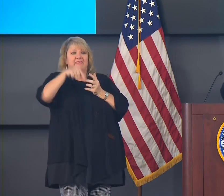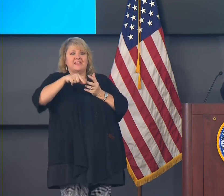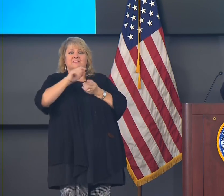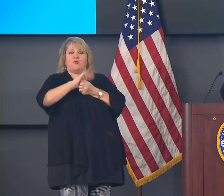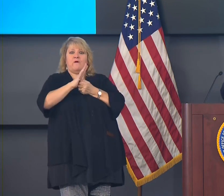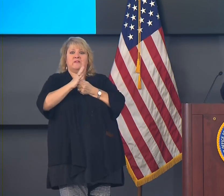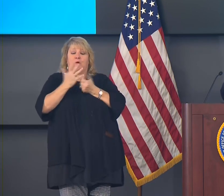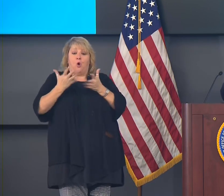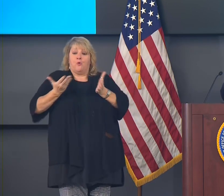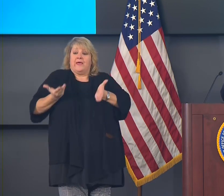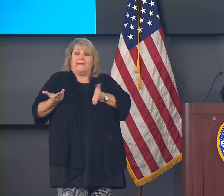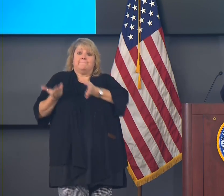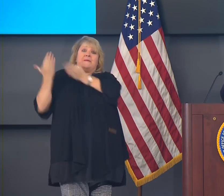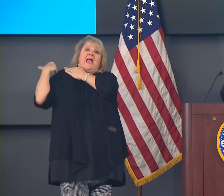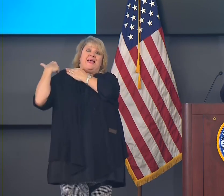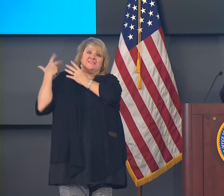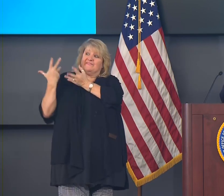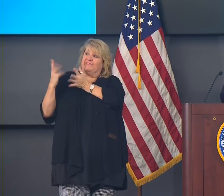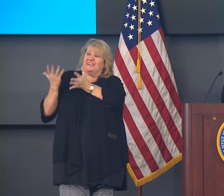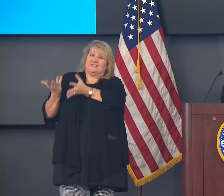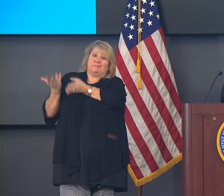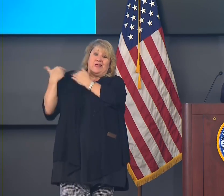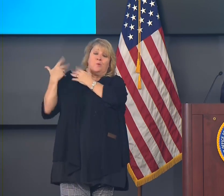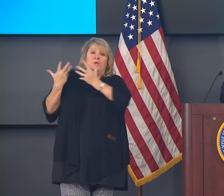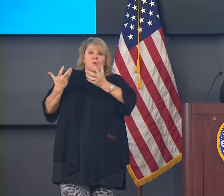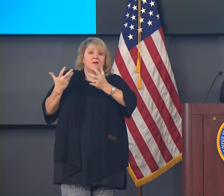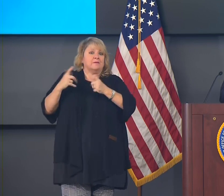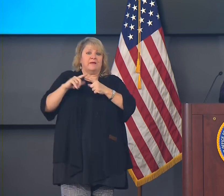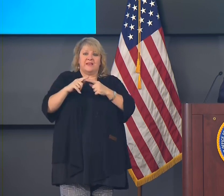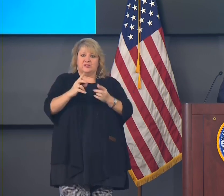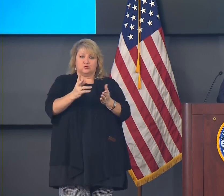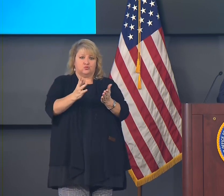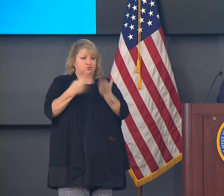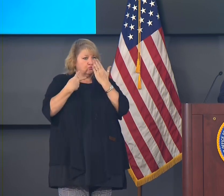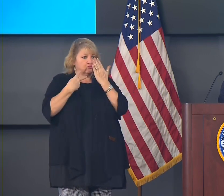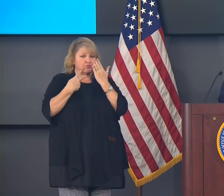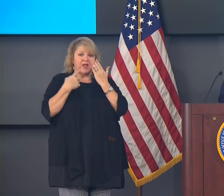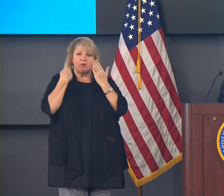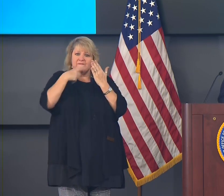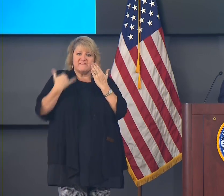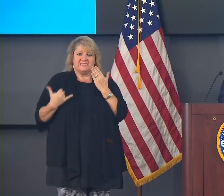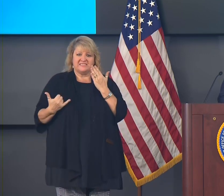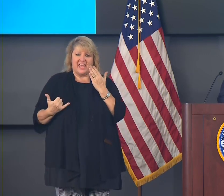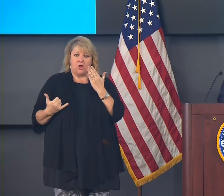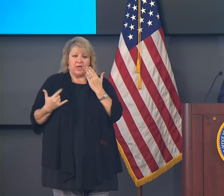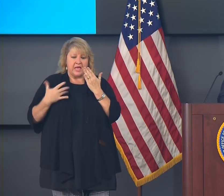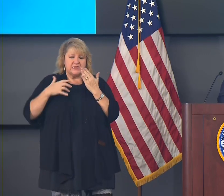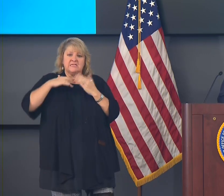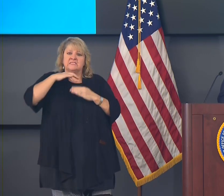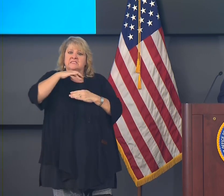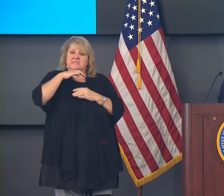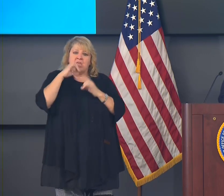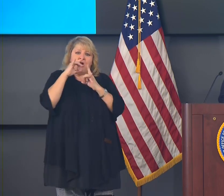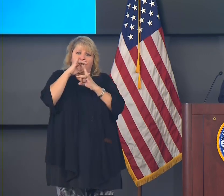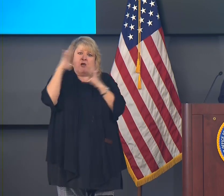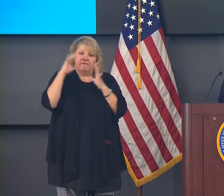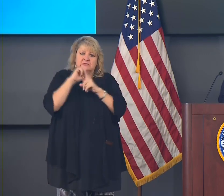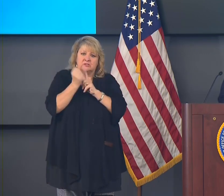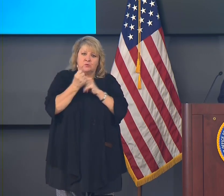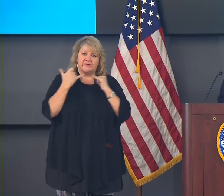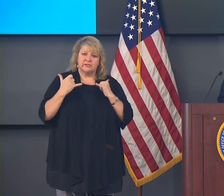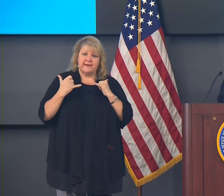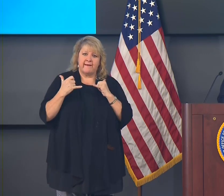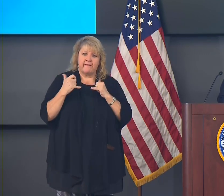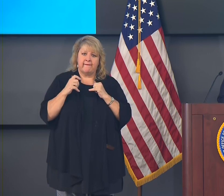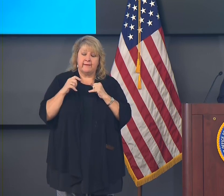And it is a nasty, nasty situation here in Louisiana like it is around the country. So we don't have